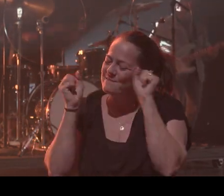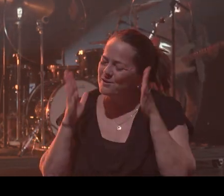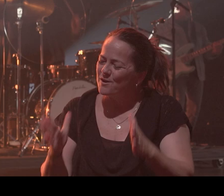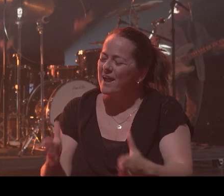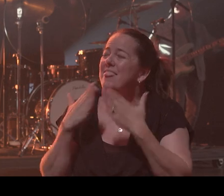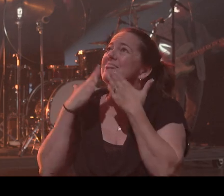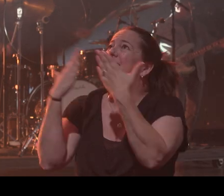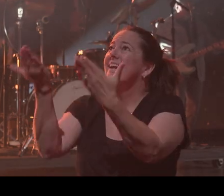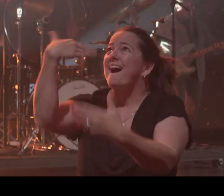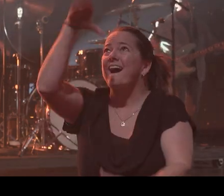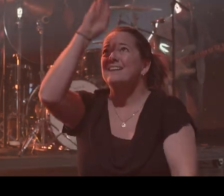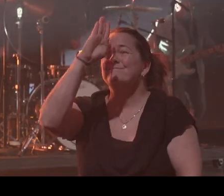thank God.